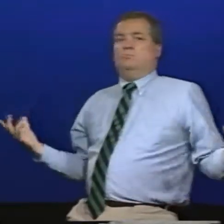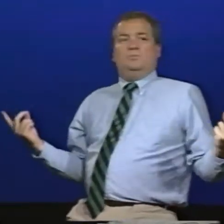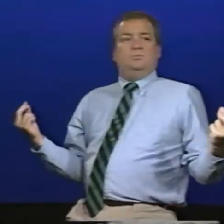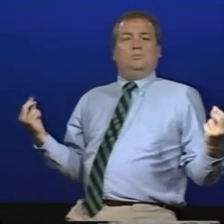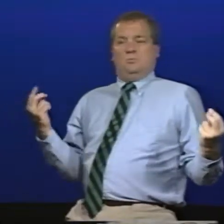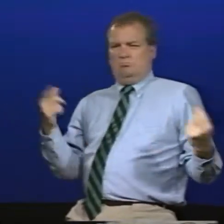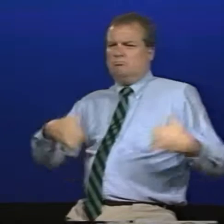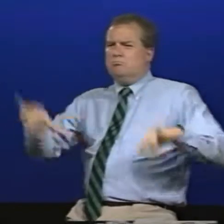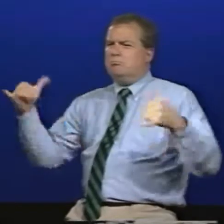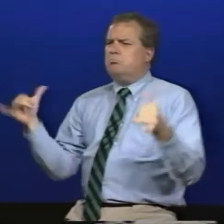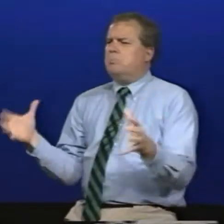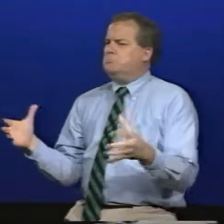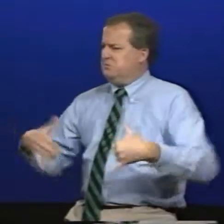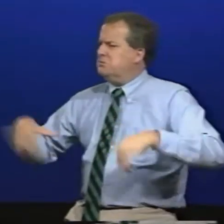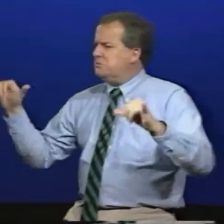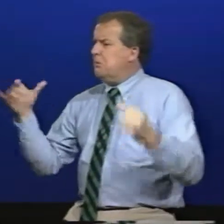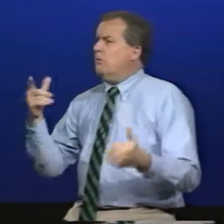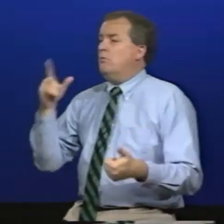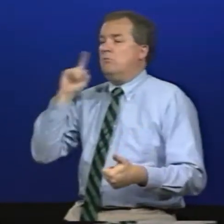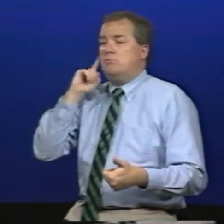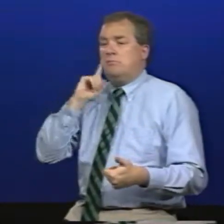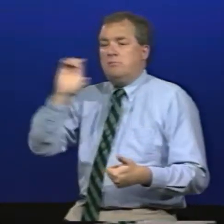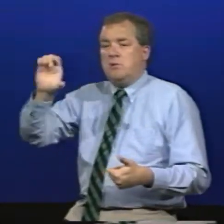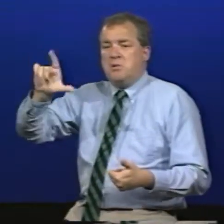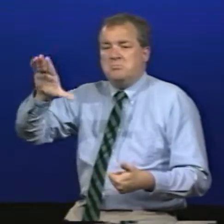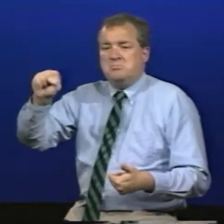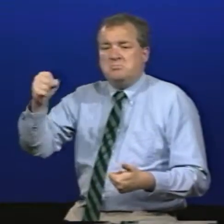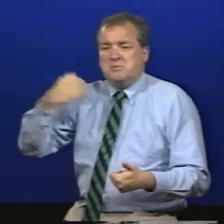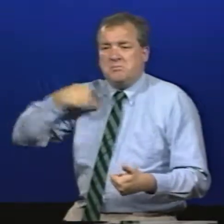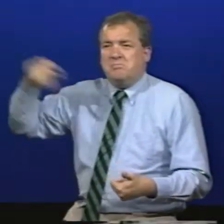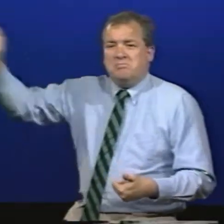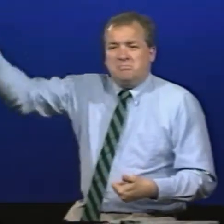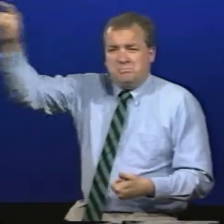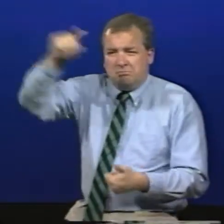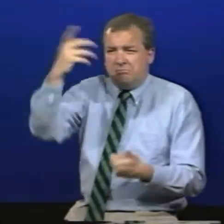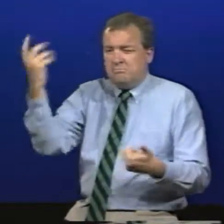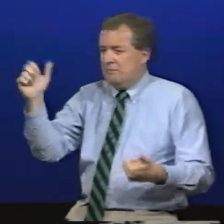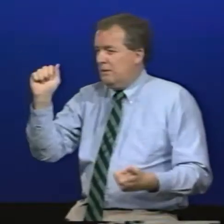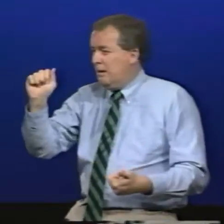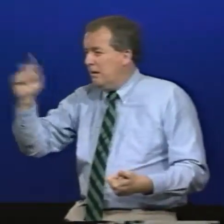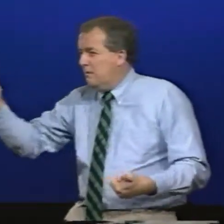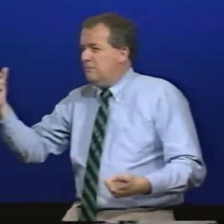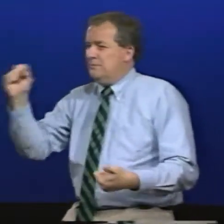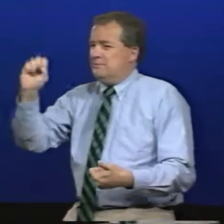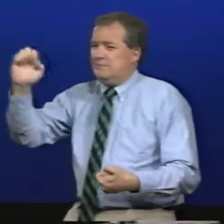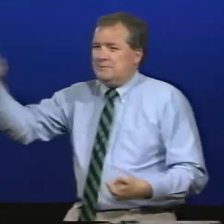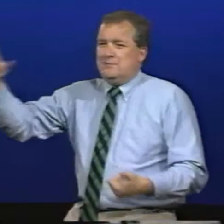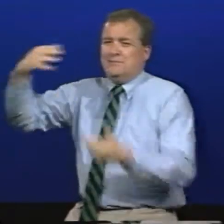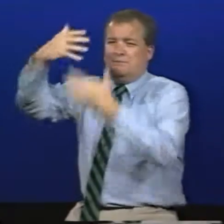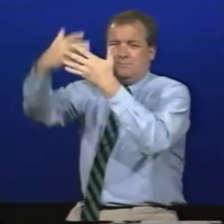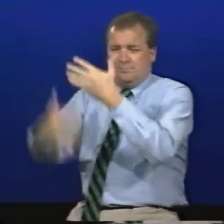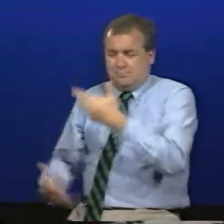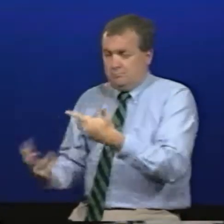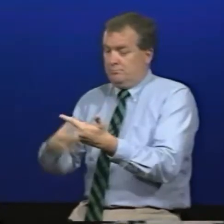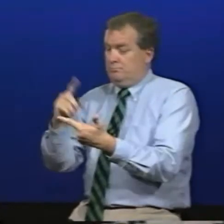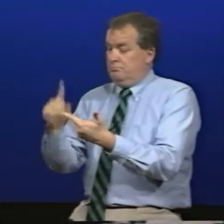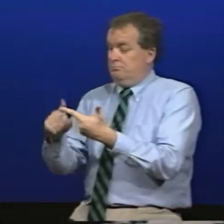post-secondary programs they've been in and when they're done they're ready to play some ball still they have available to them some deaf clubs such as the American